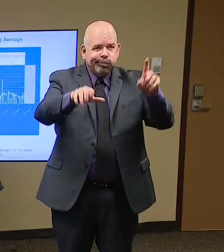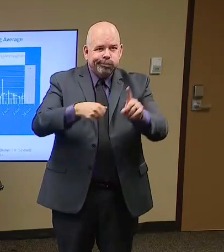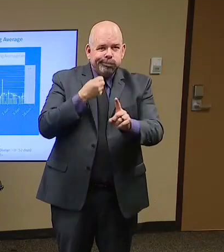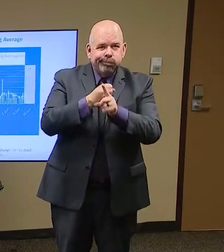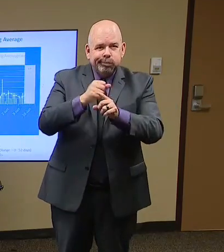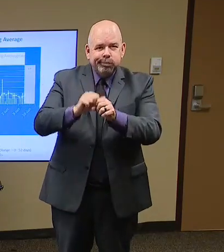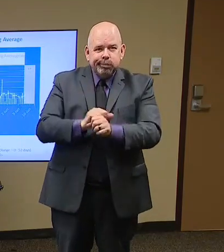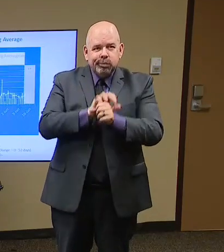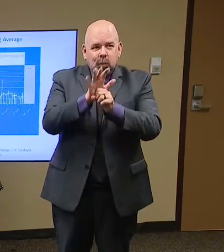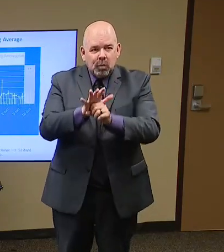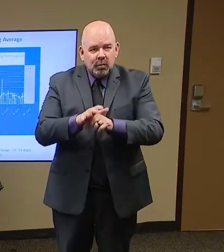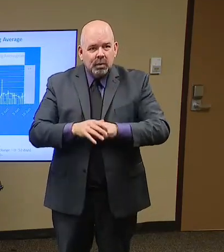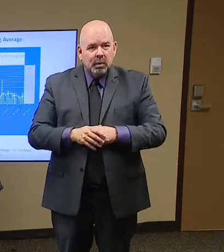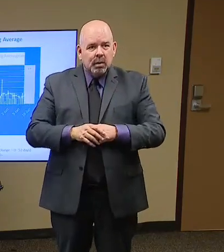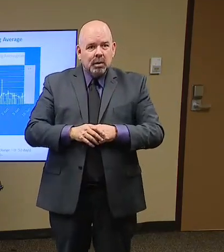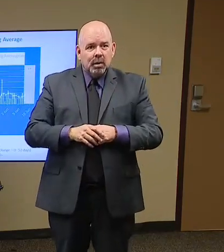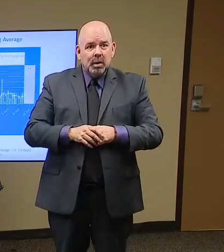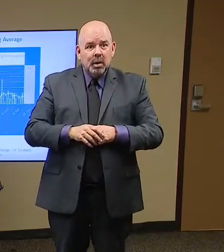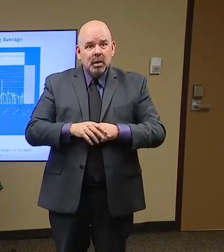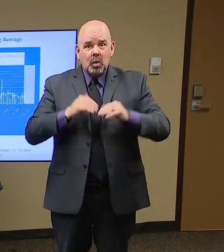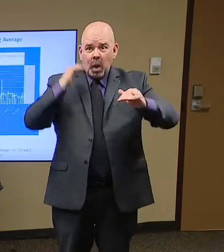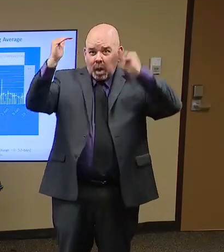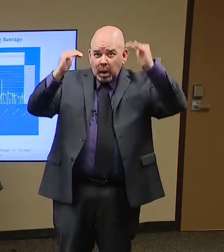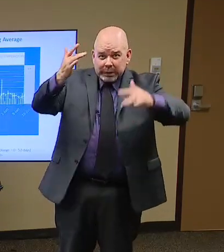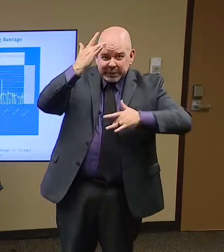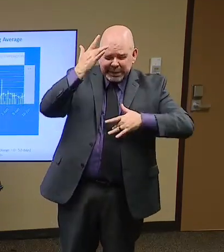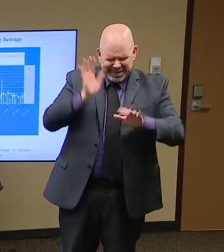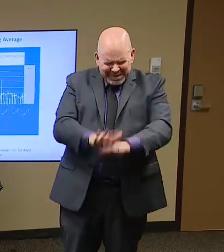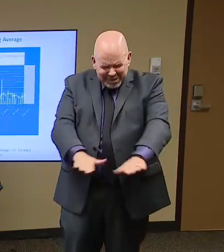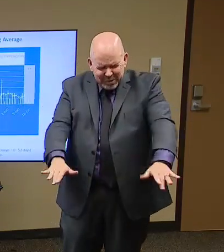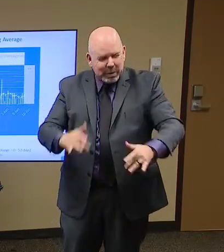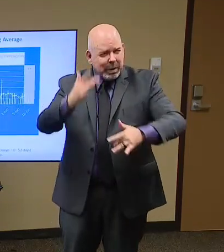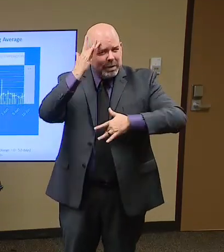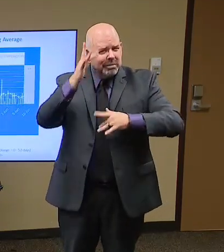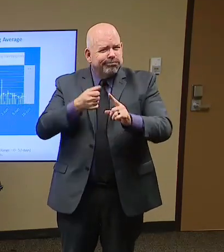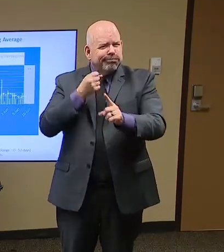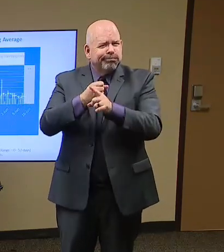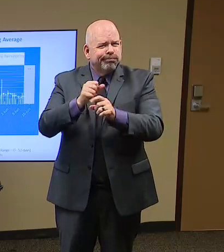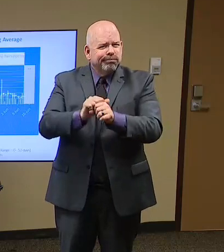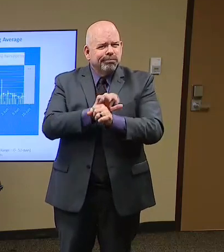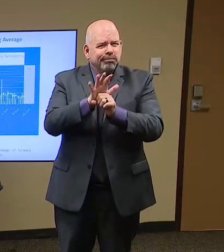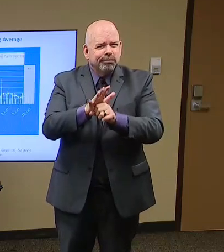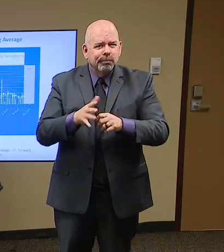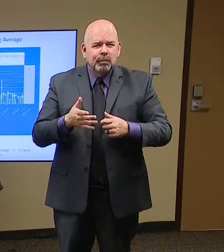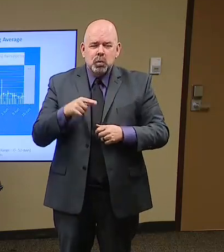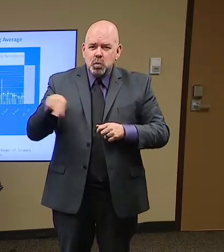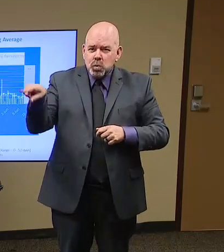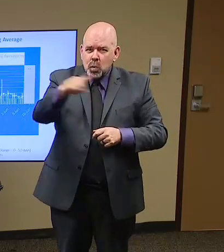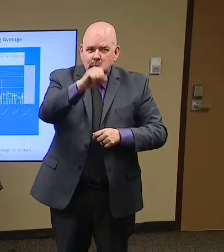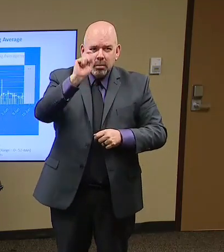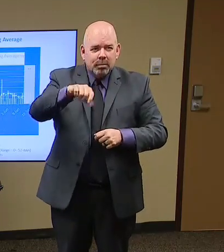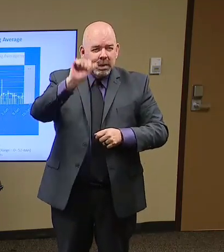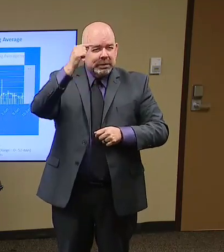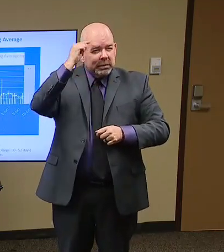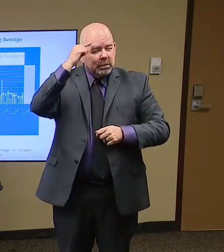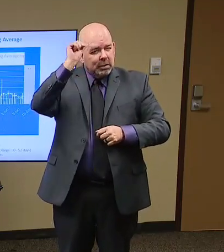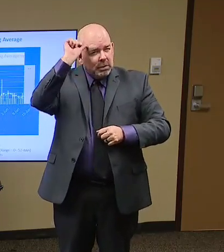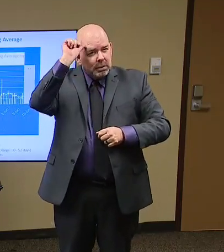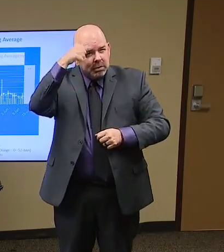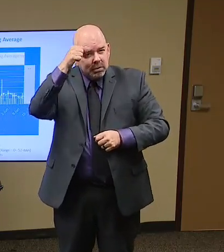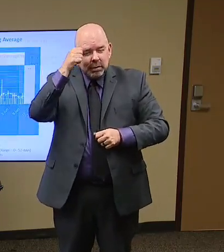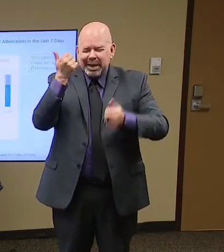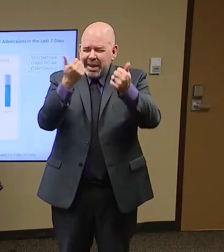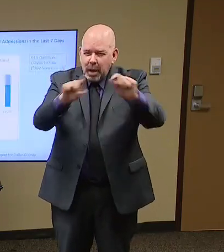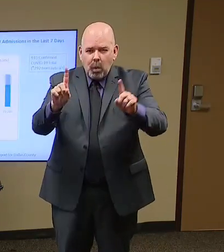as well as some of the workers in the daycares. Those are important populations that, you know, are being affected by this also. Next